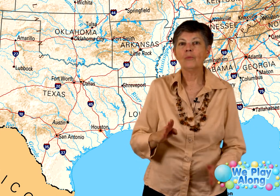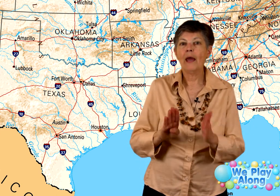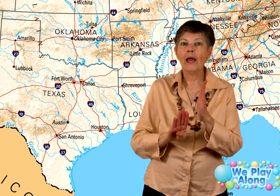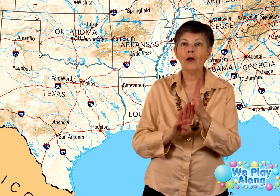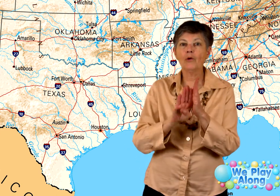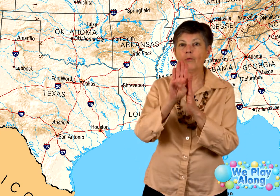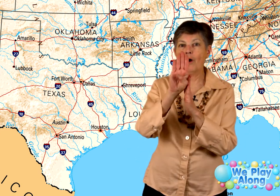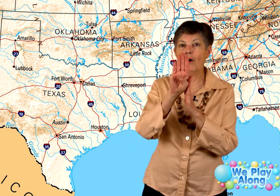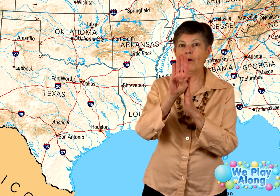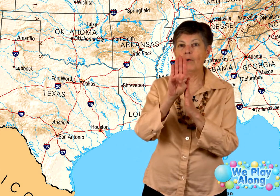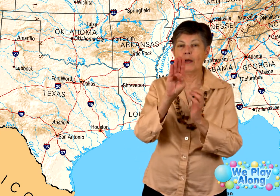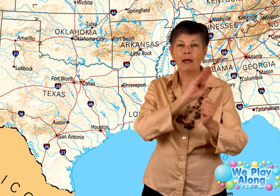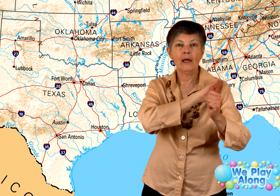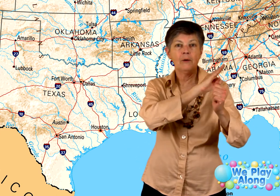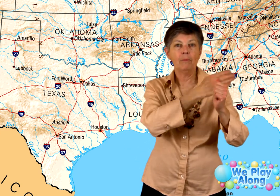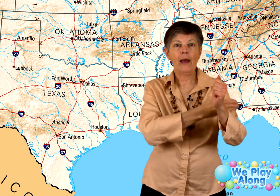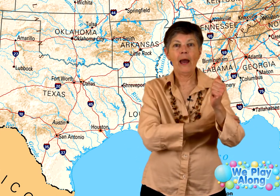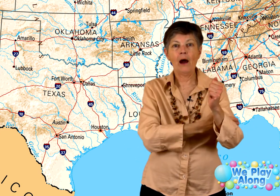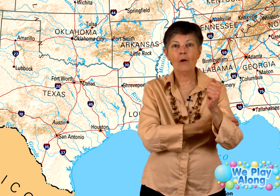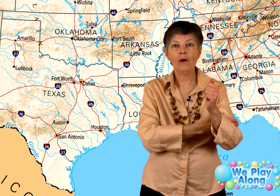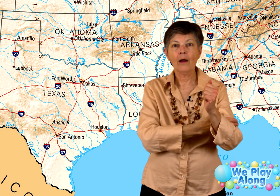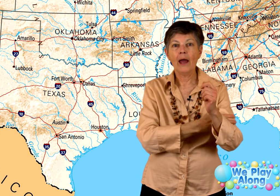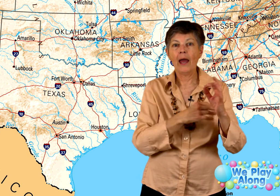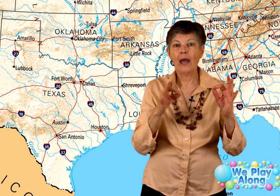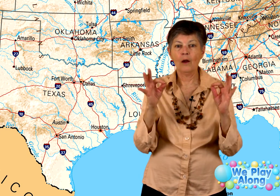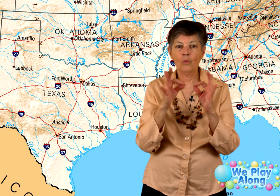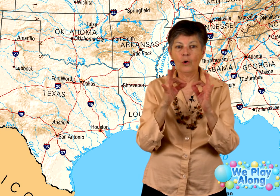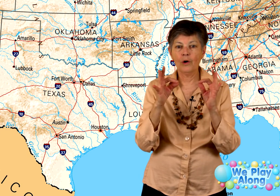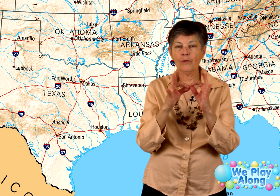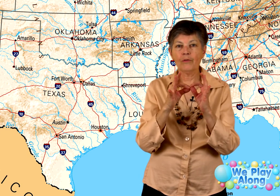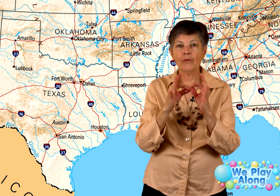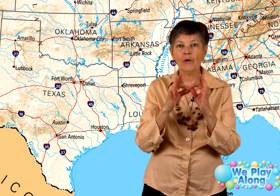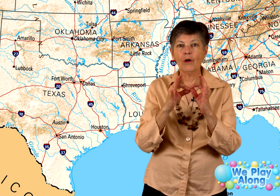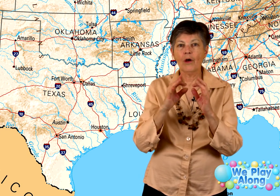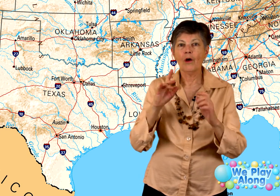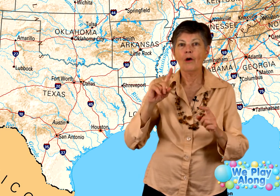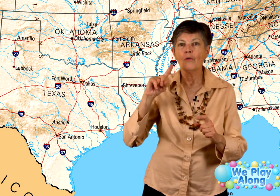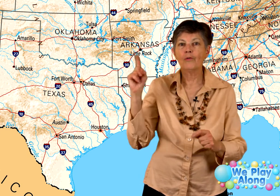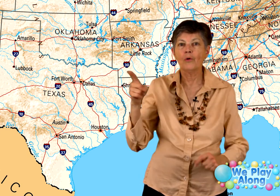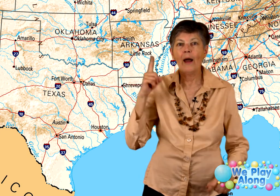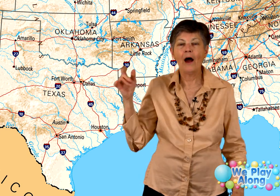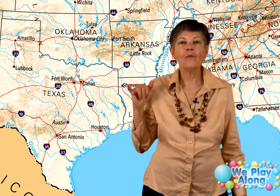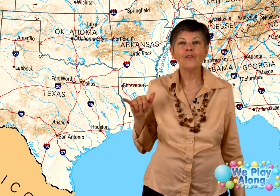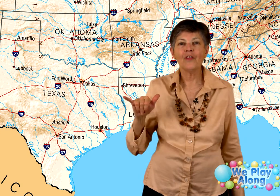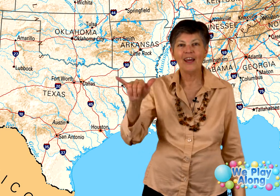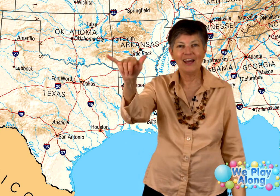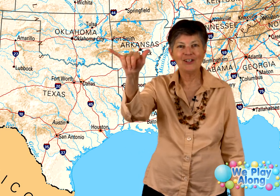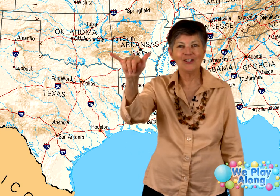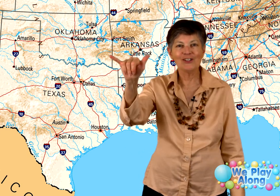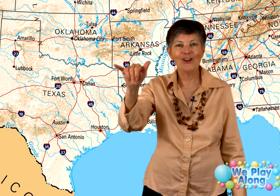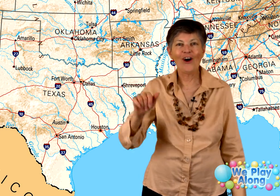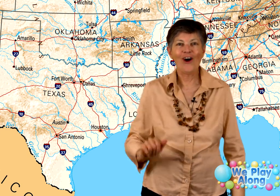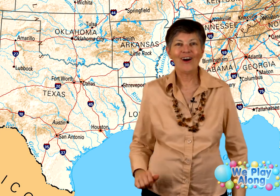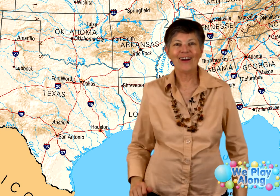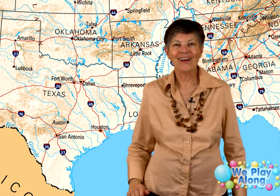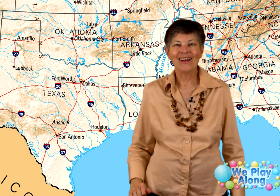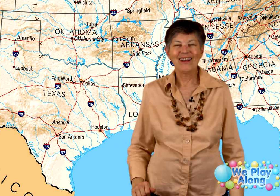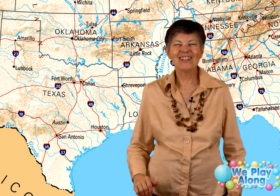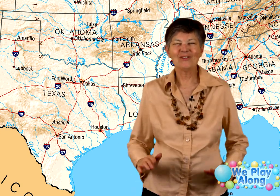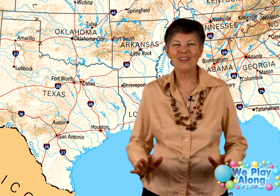may grow in power and worth throughout the ages long. It's a